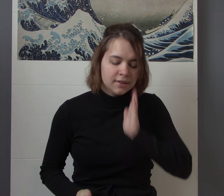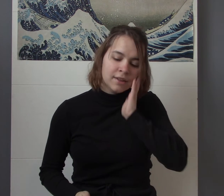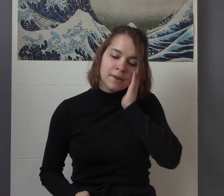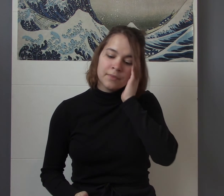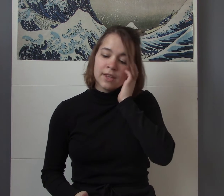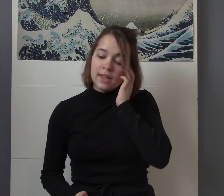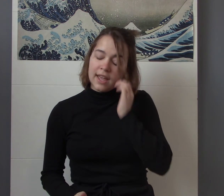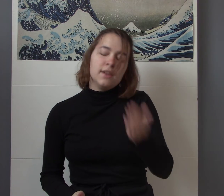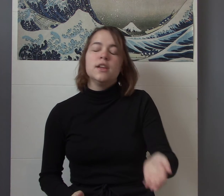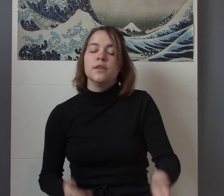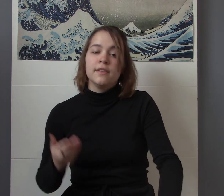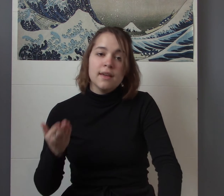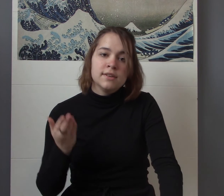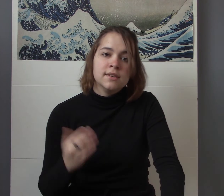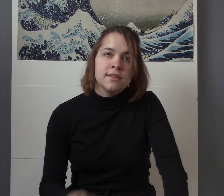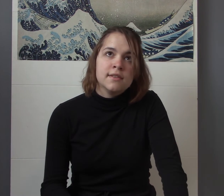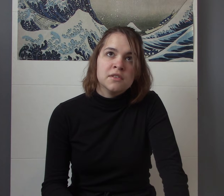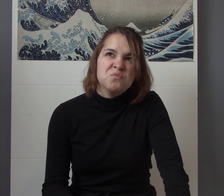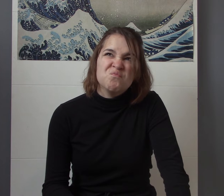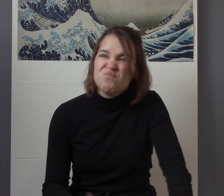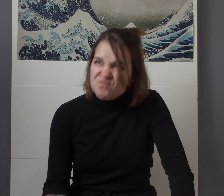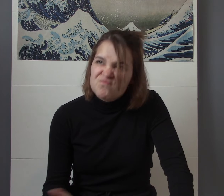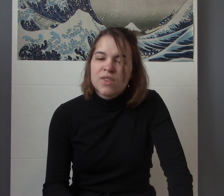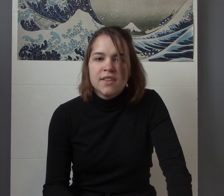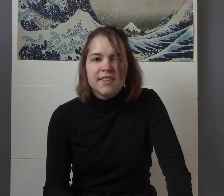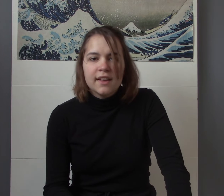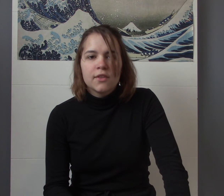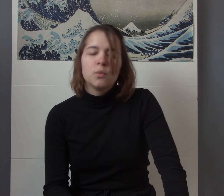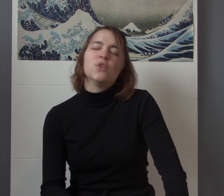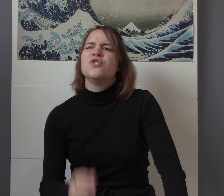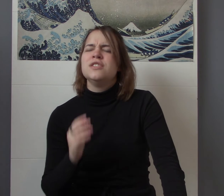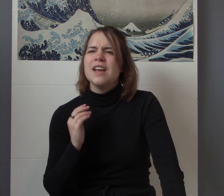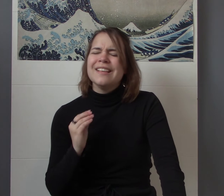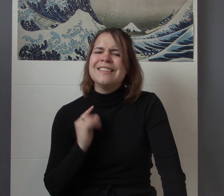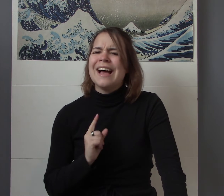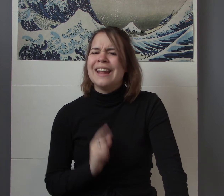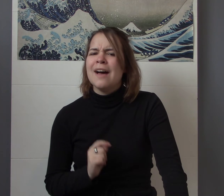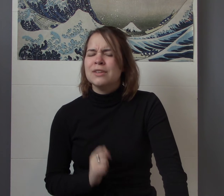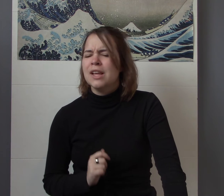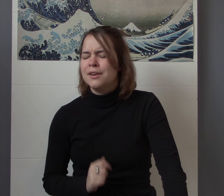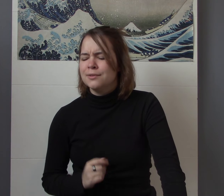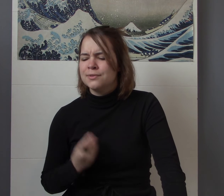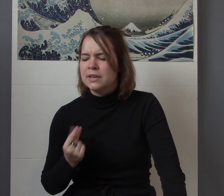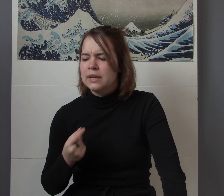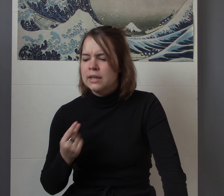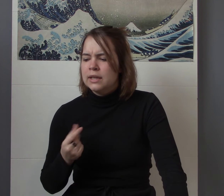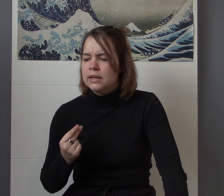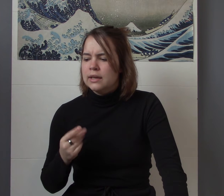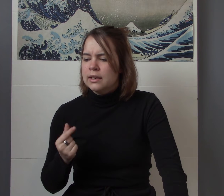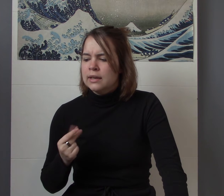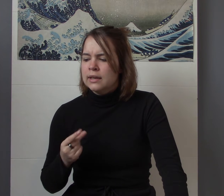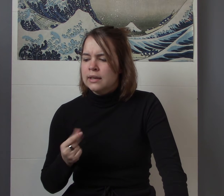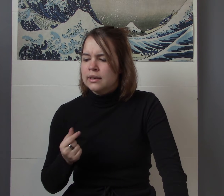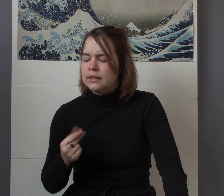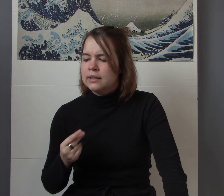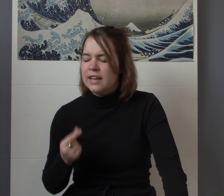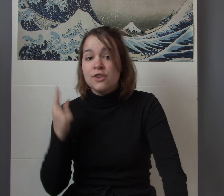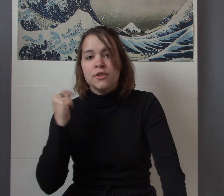and you know this is evident in season six where she does not have a lot of uh agency